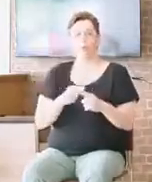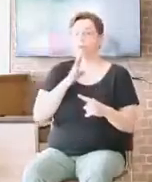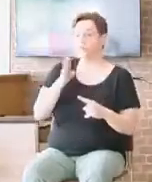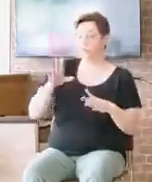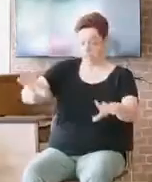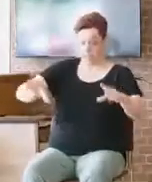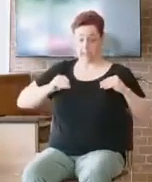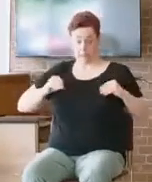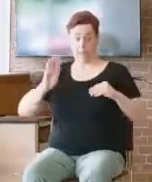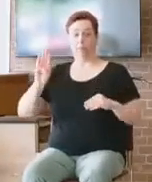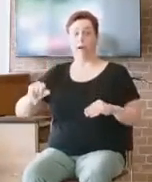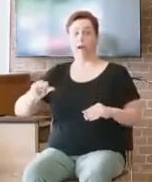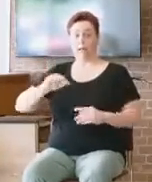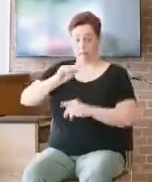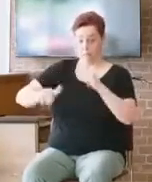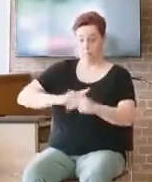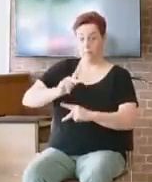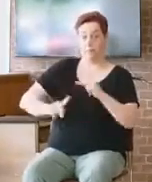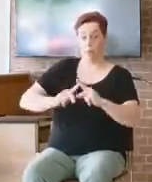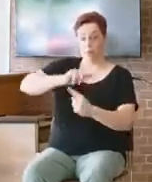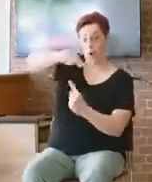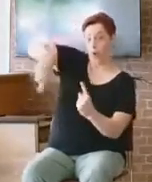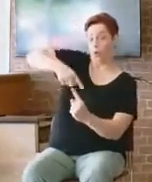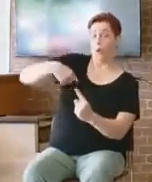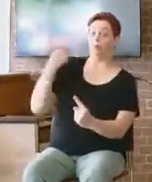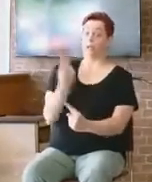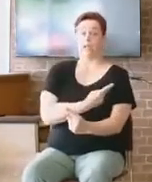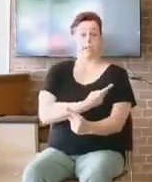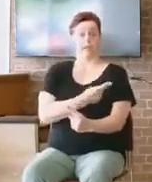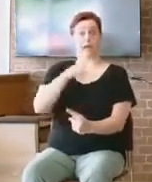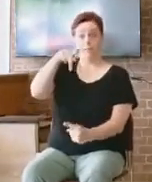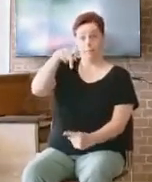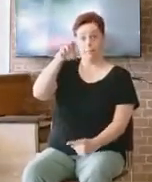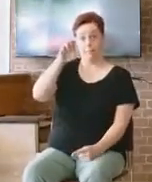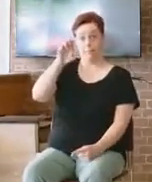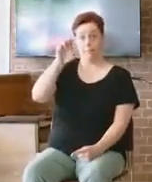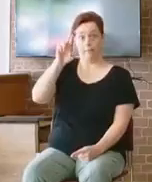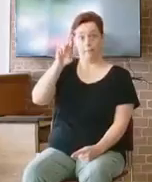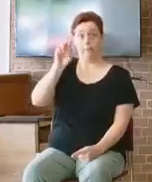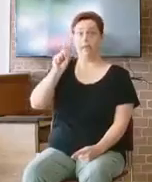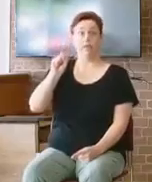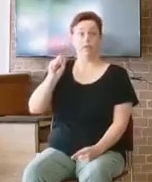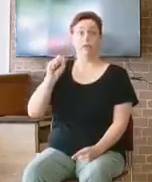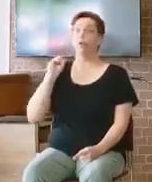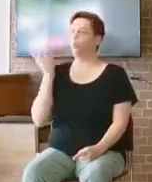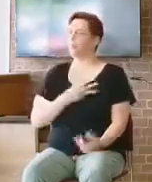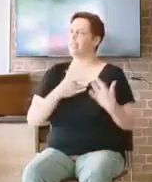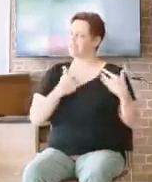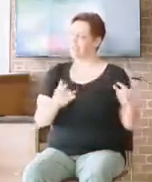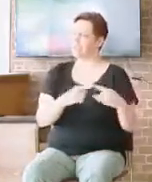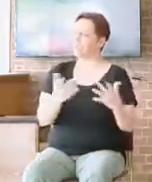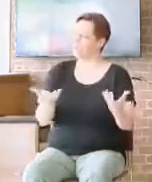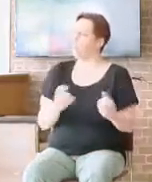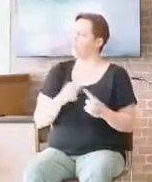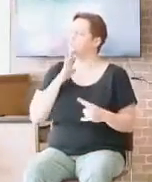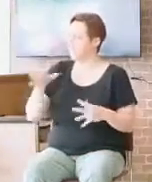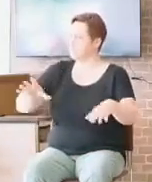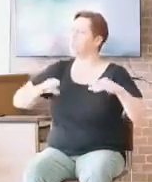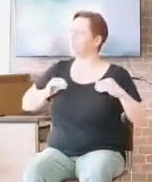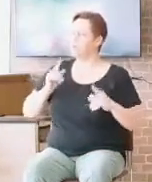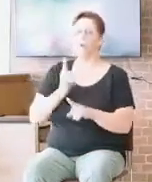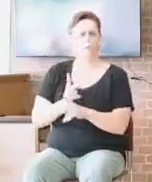peers. It is a natural tendency to want to be accepted. Is it not? Amongst church families,